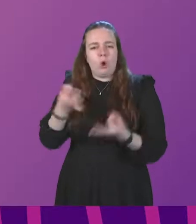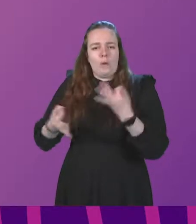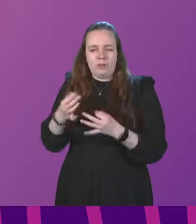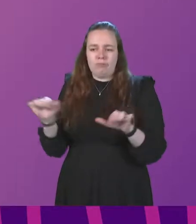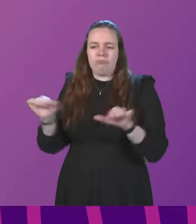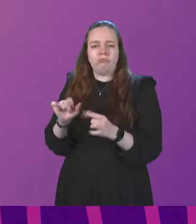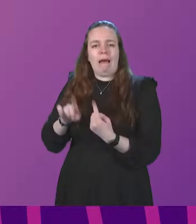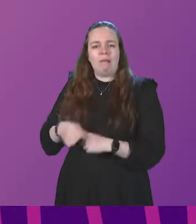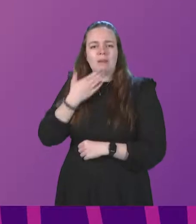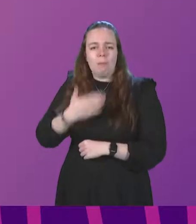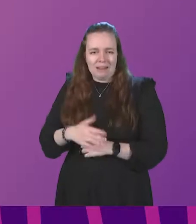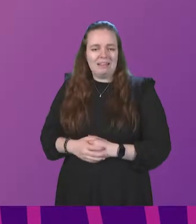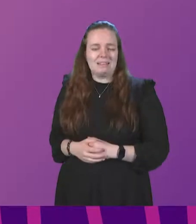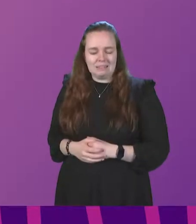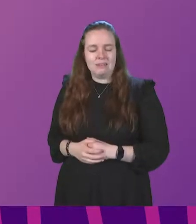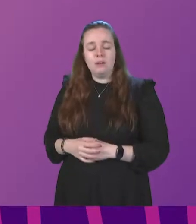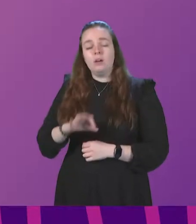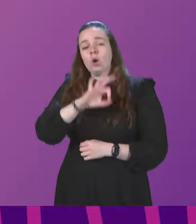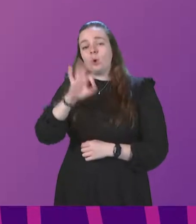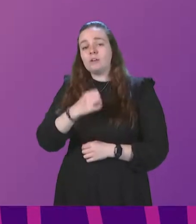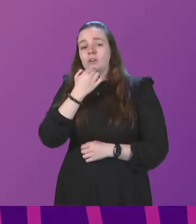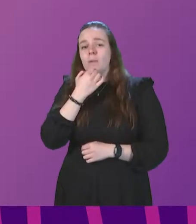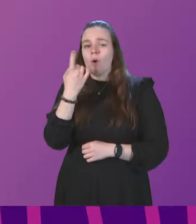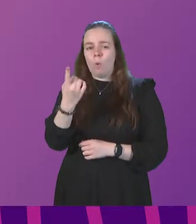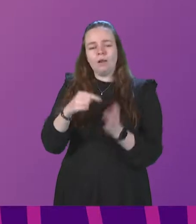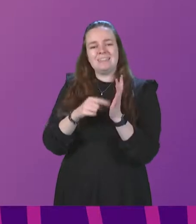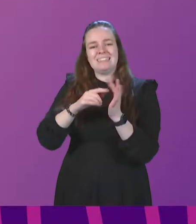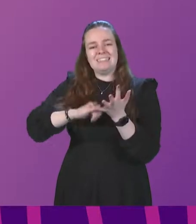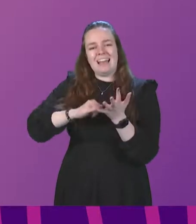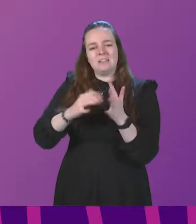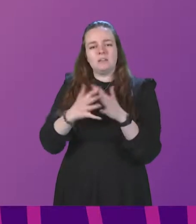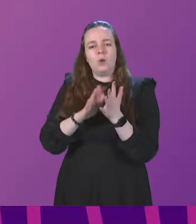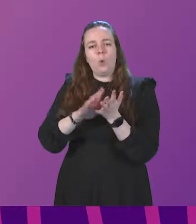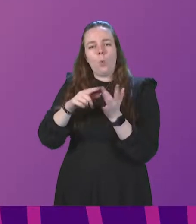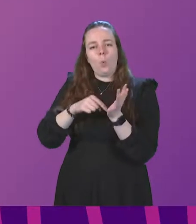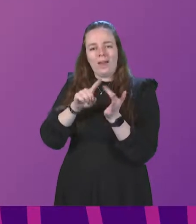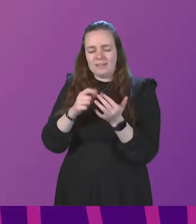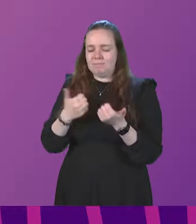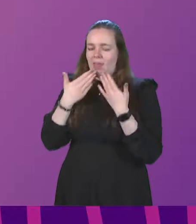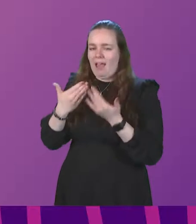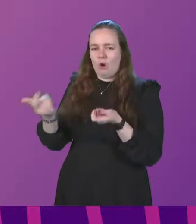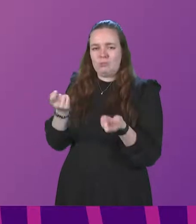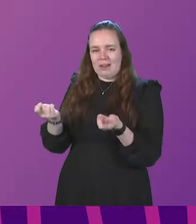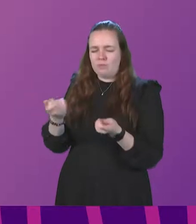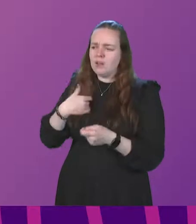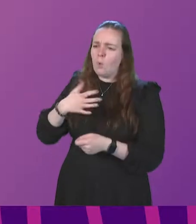answers to match and at question number one I call Tess White. Thank you, Presiding Officer. To ask the Scottish Government what